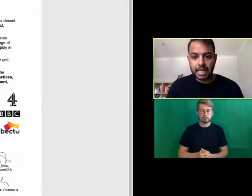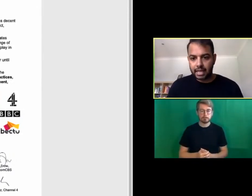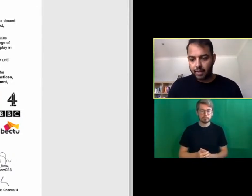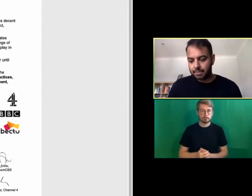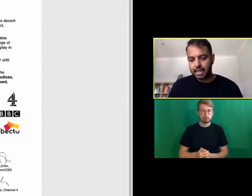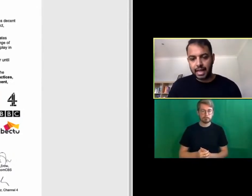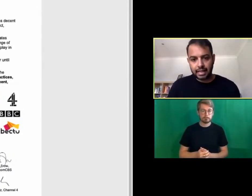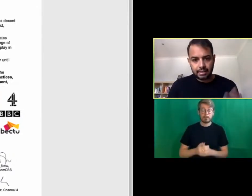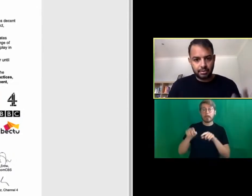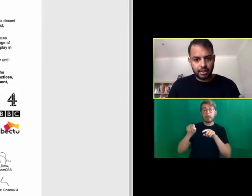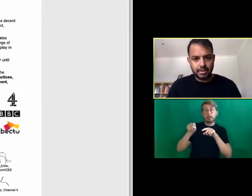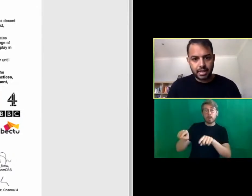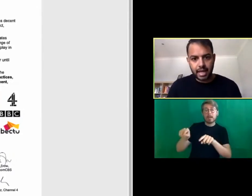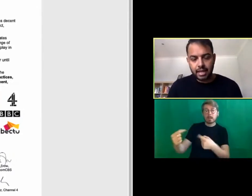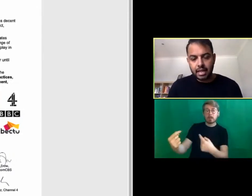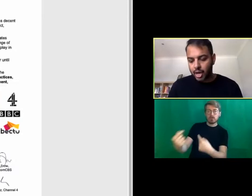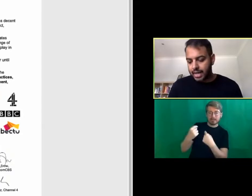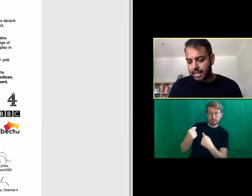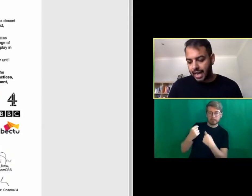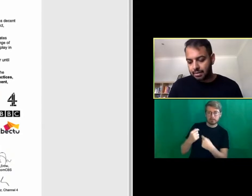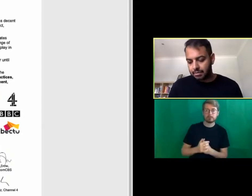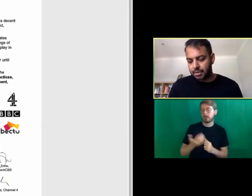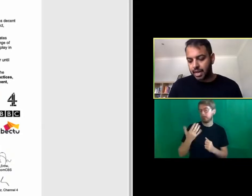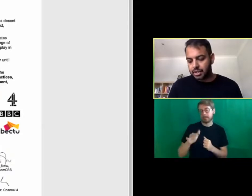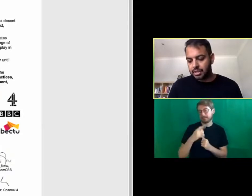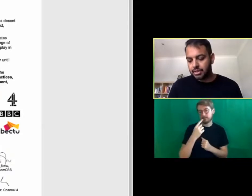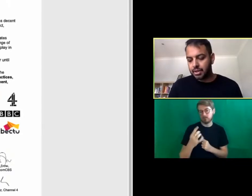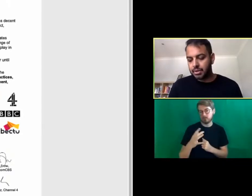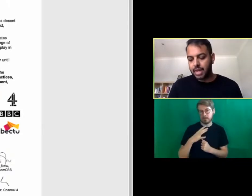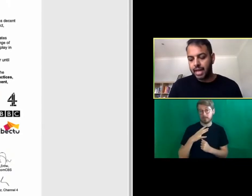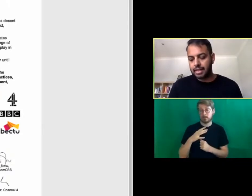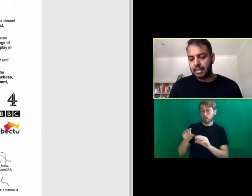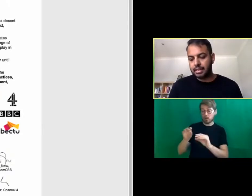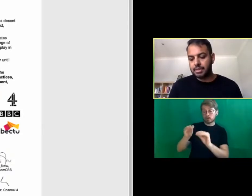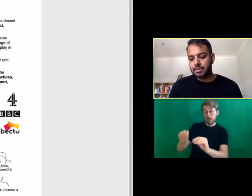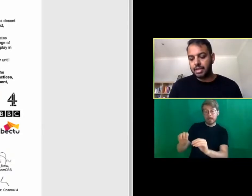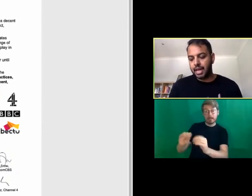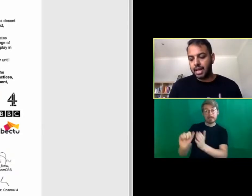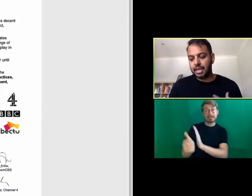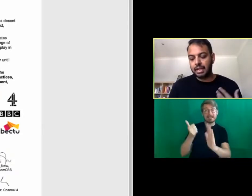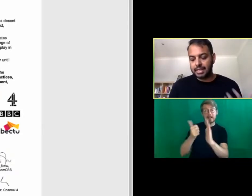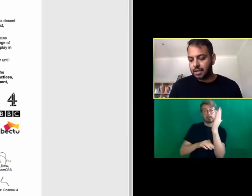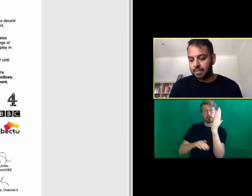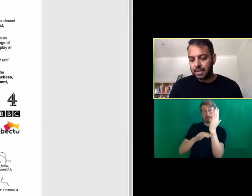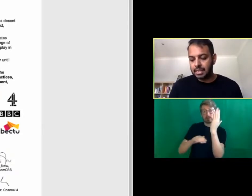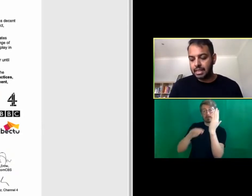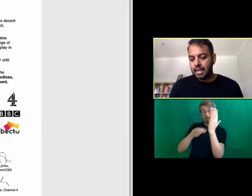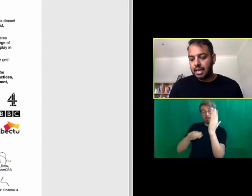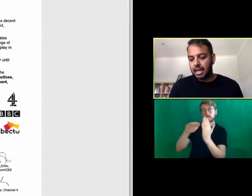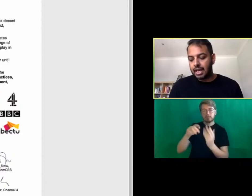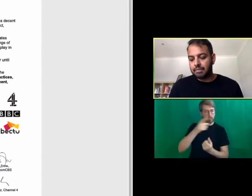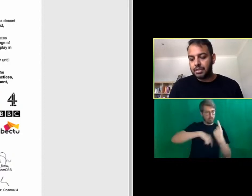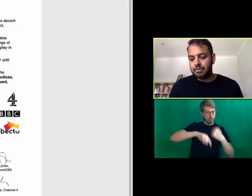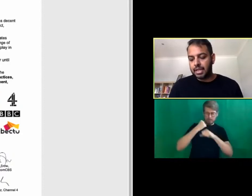Bullying and harassment again all included there. Training and talent progression so that includes a collective commitment